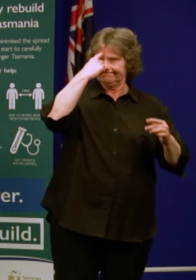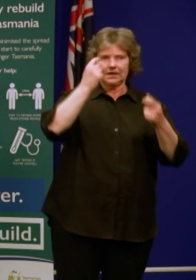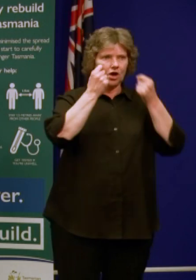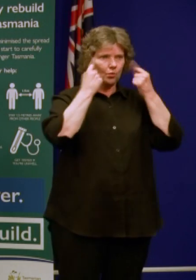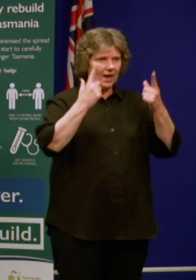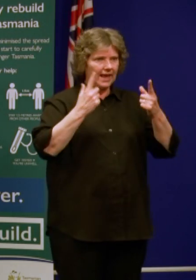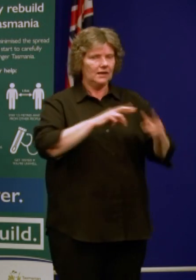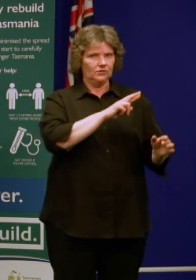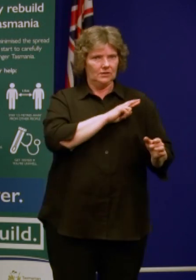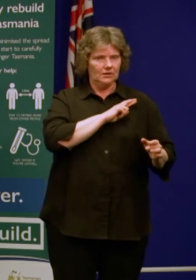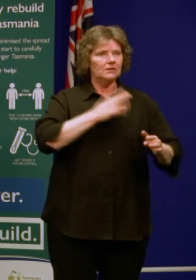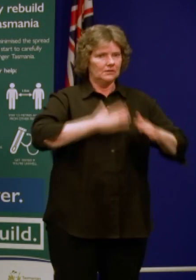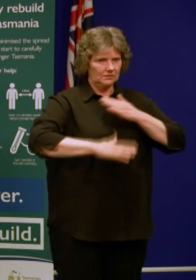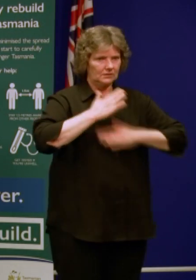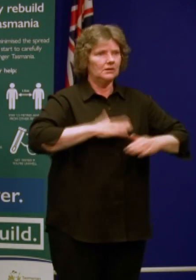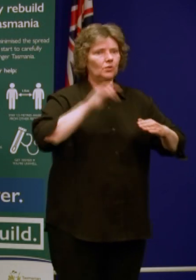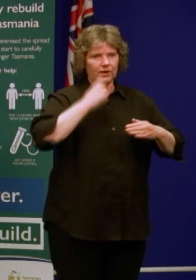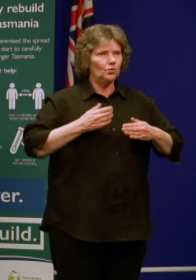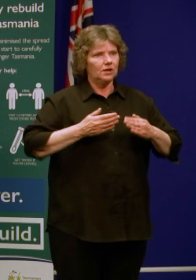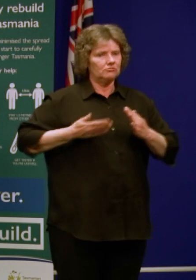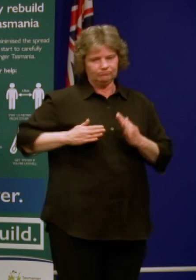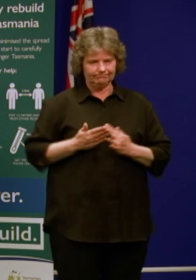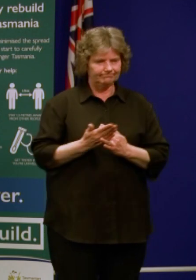effectively and safely.